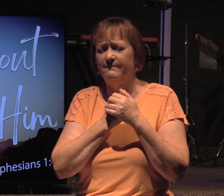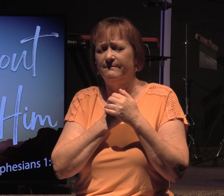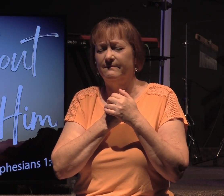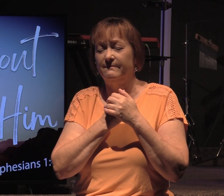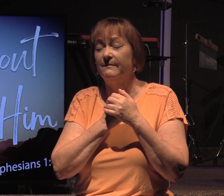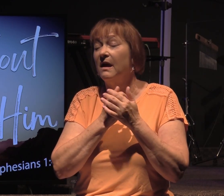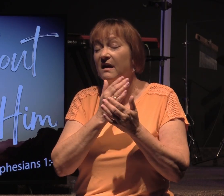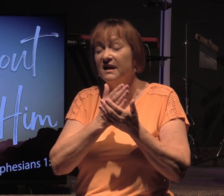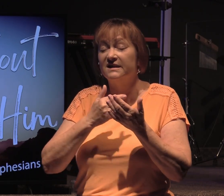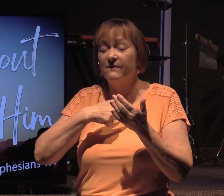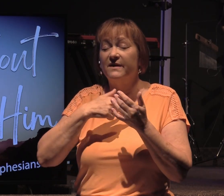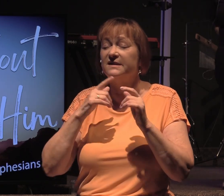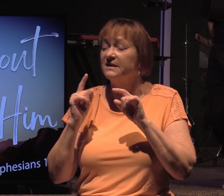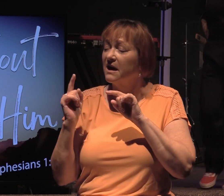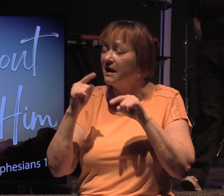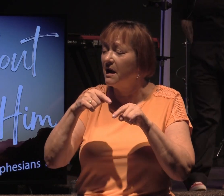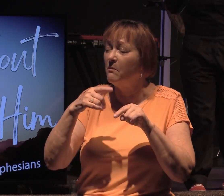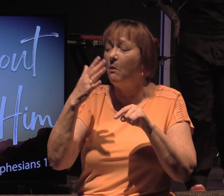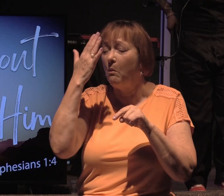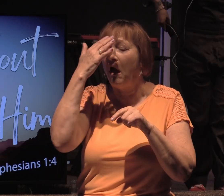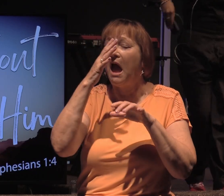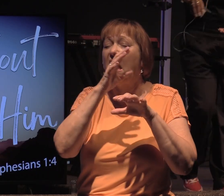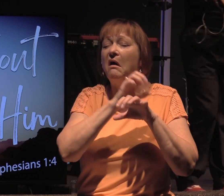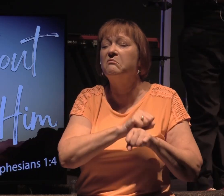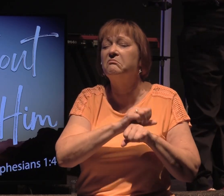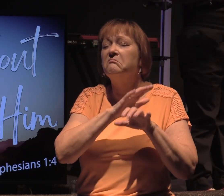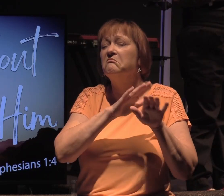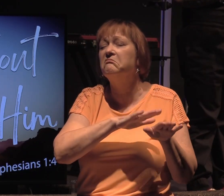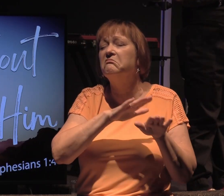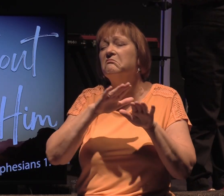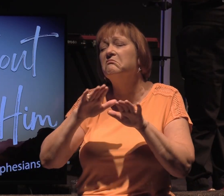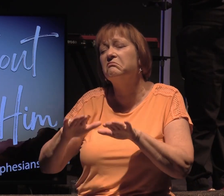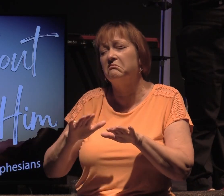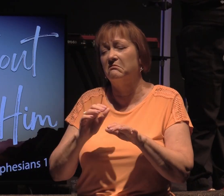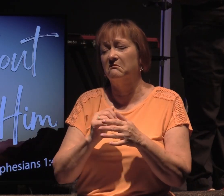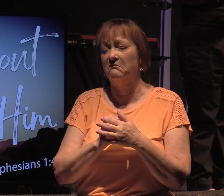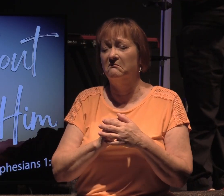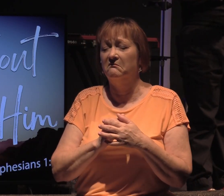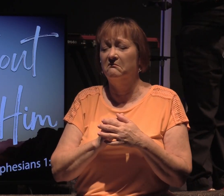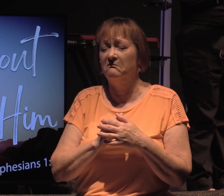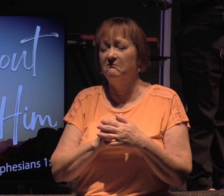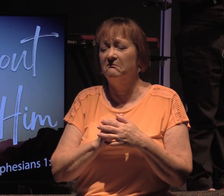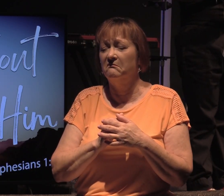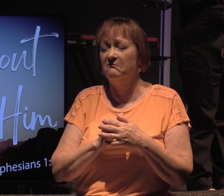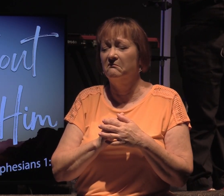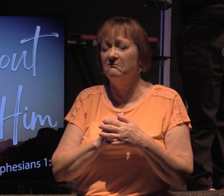And some of us come because it's routine. It's It's routine. It's routine.